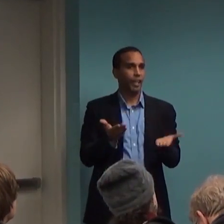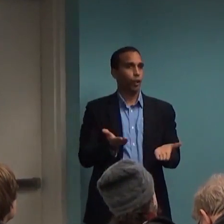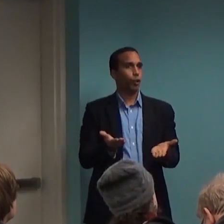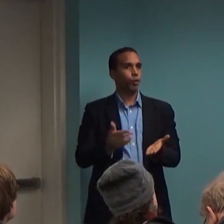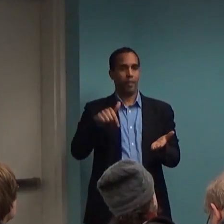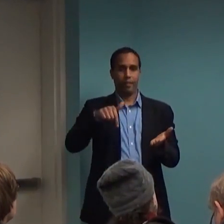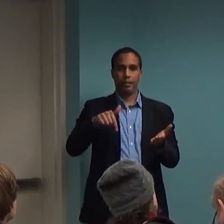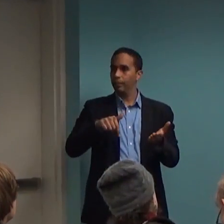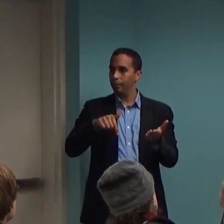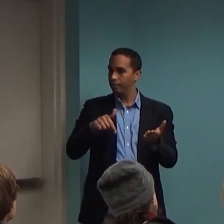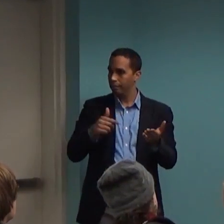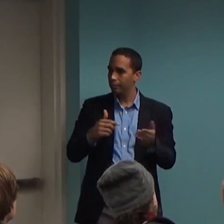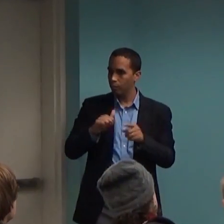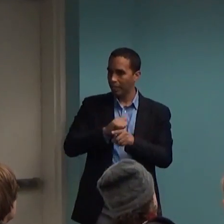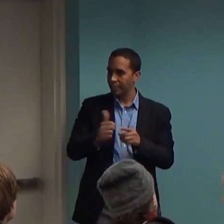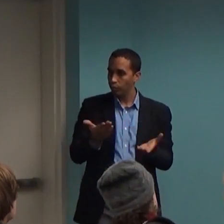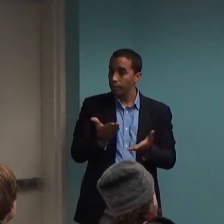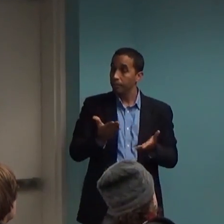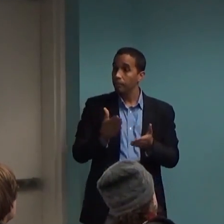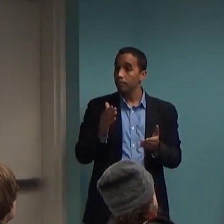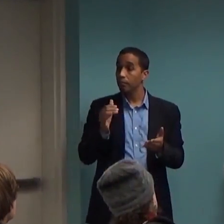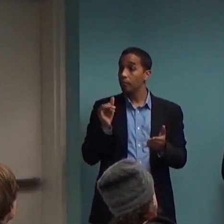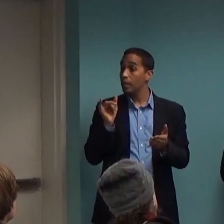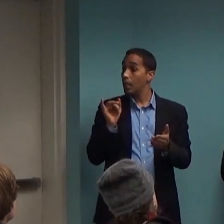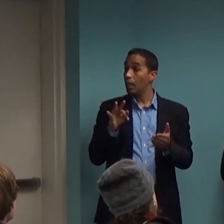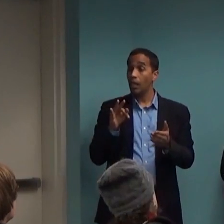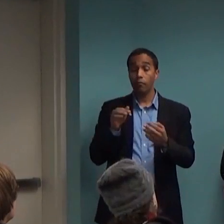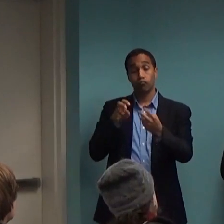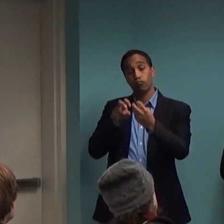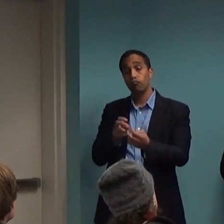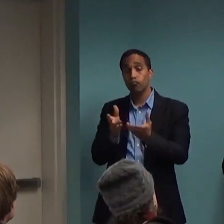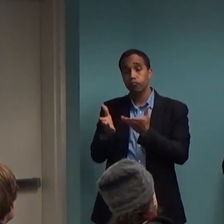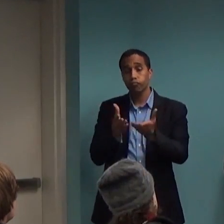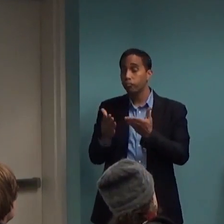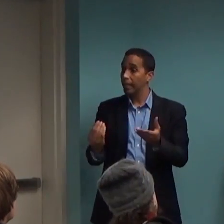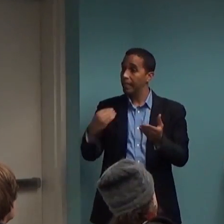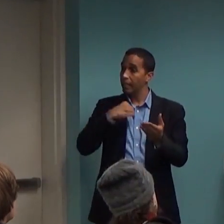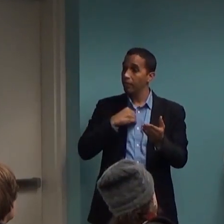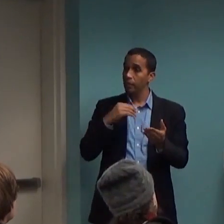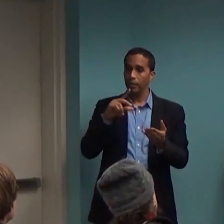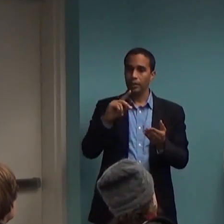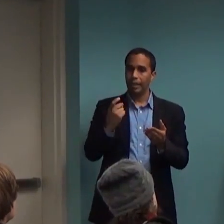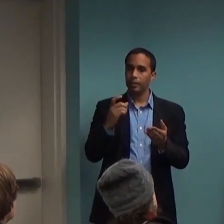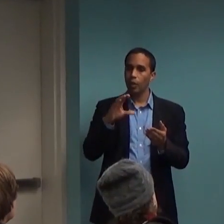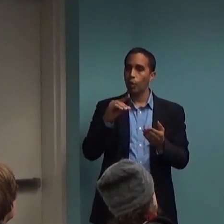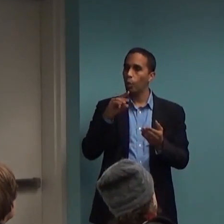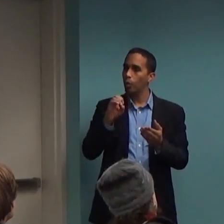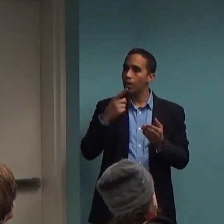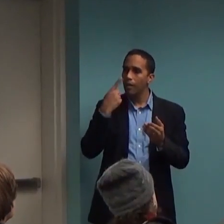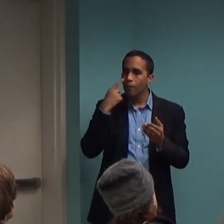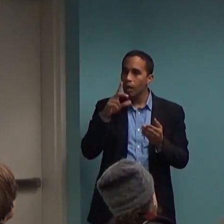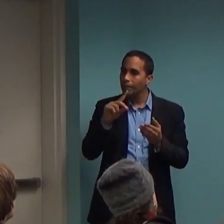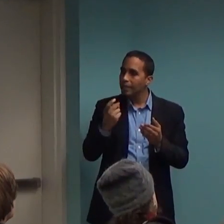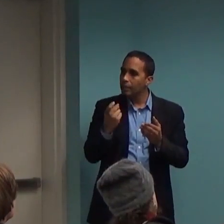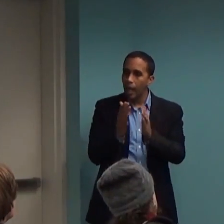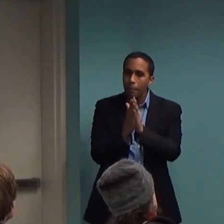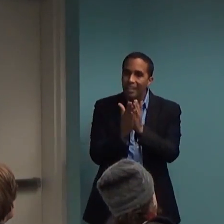and they give you a diagnosis code from the Diagnostic and Statistical Manuals, manual which is now in the fifth edition,